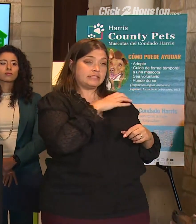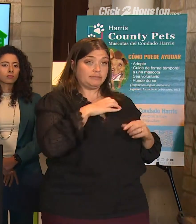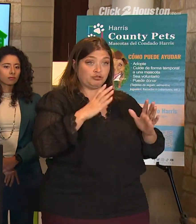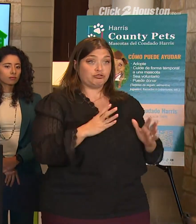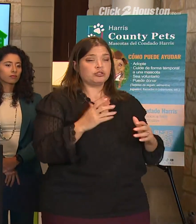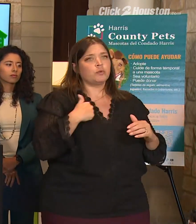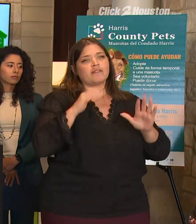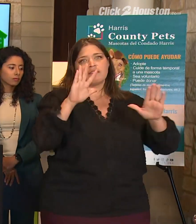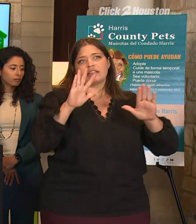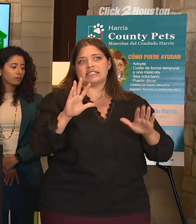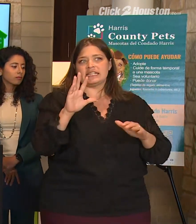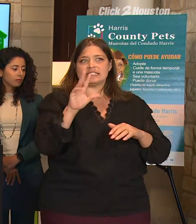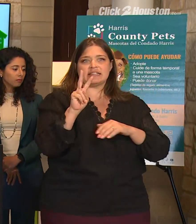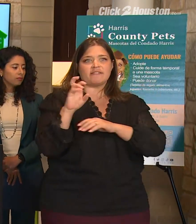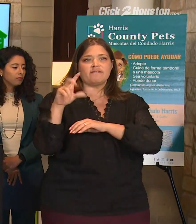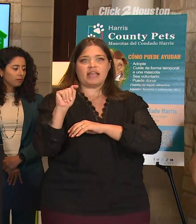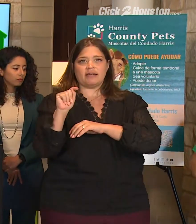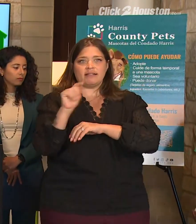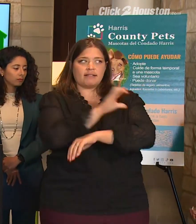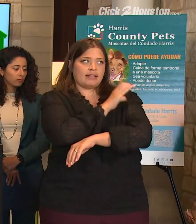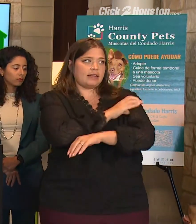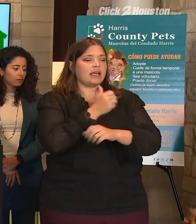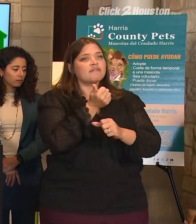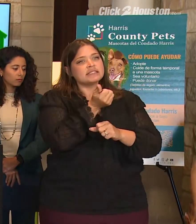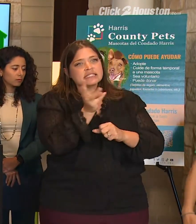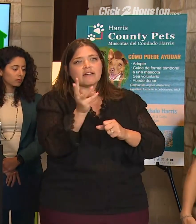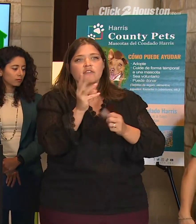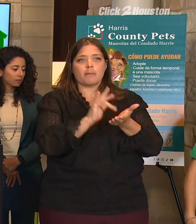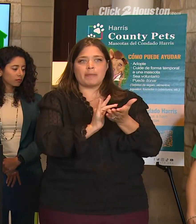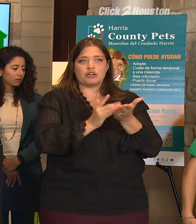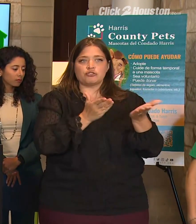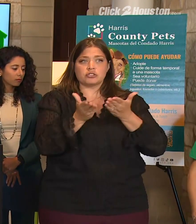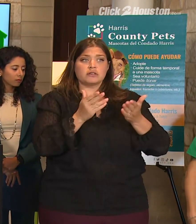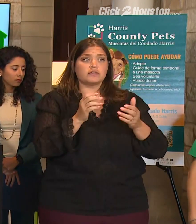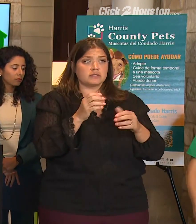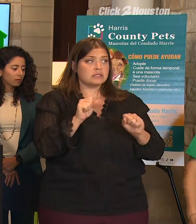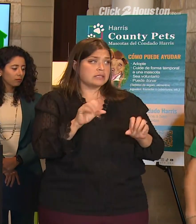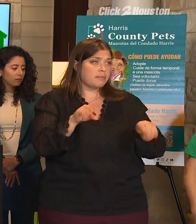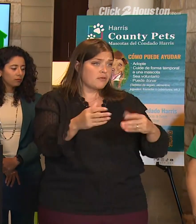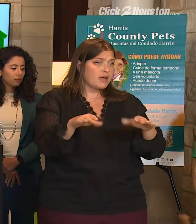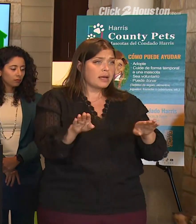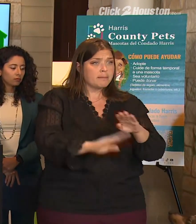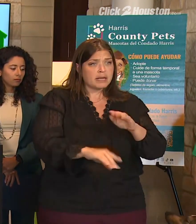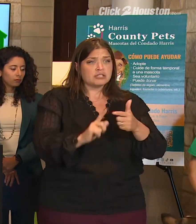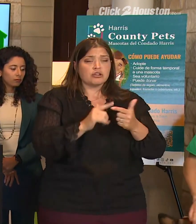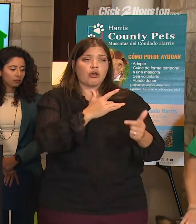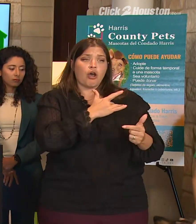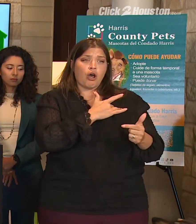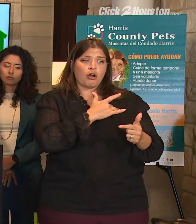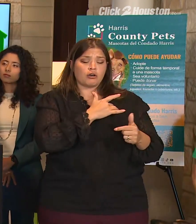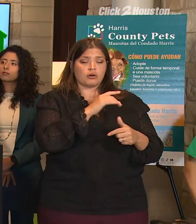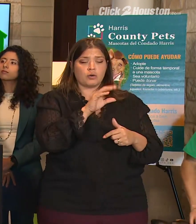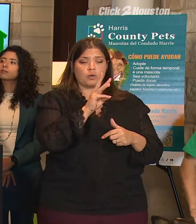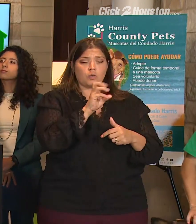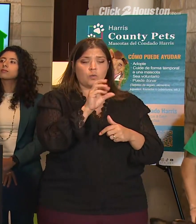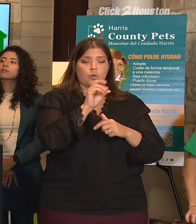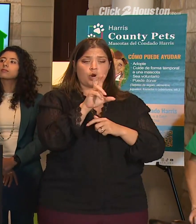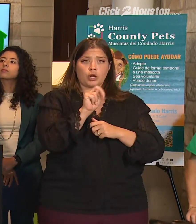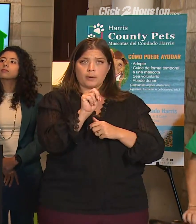able to provide a number of medical services. And we can do the basics, too, right? We can do heartworm testing, heartworm prevention,